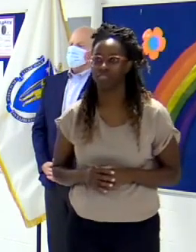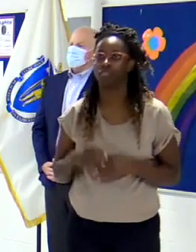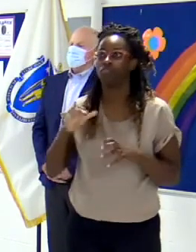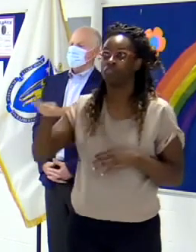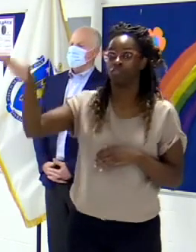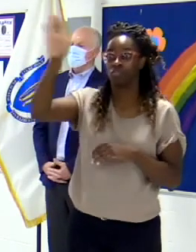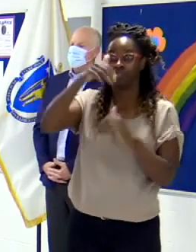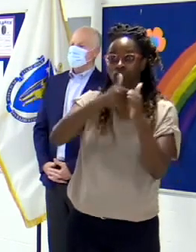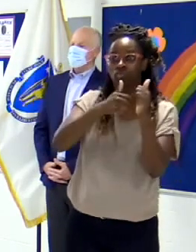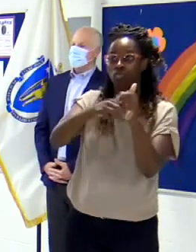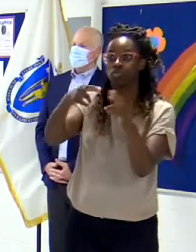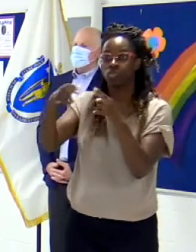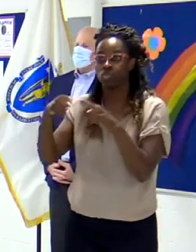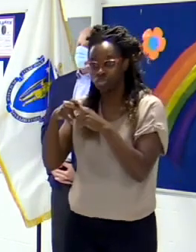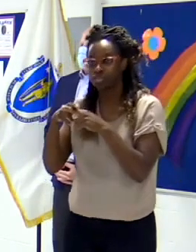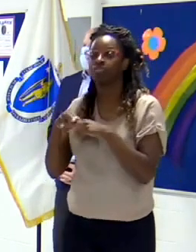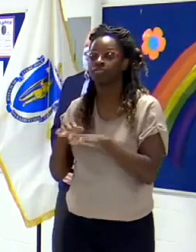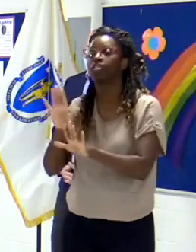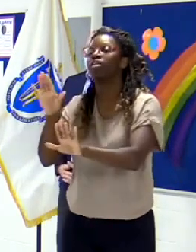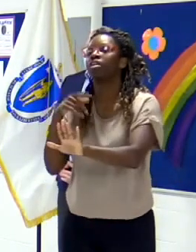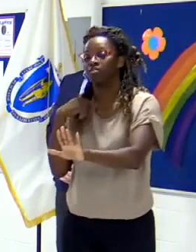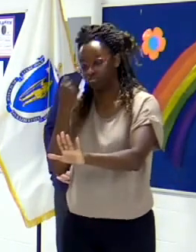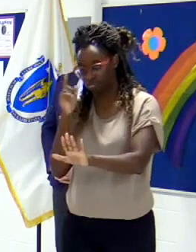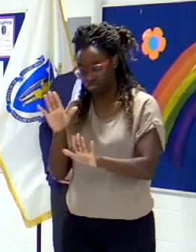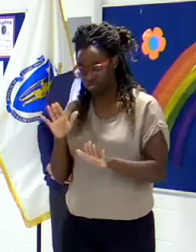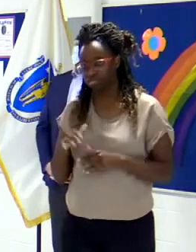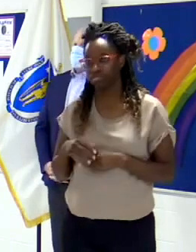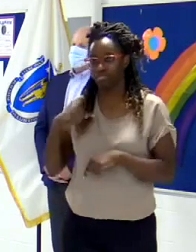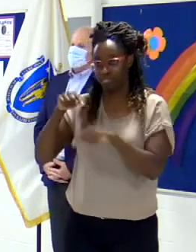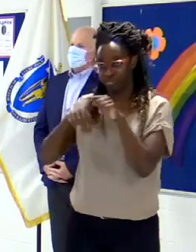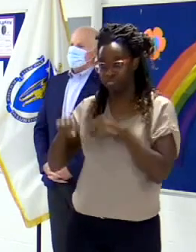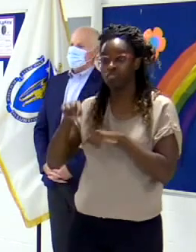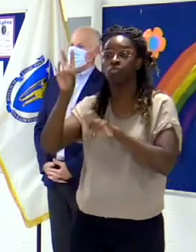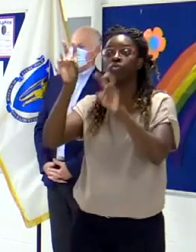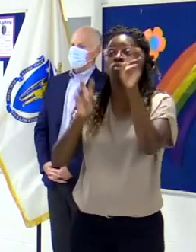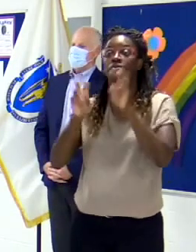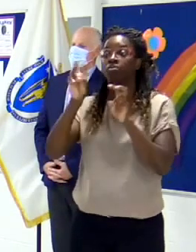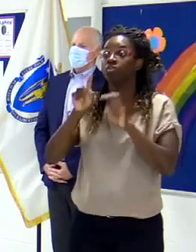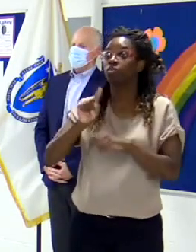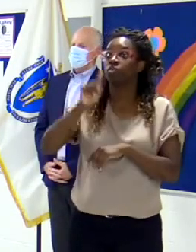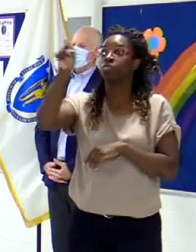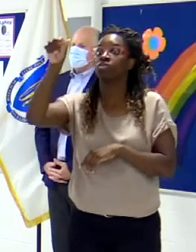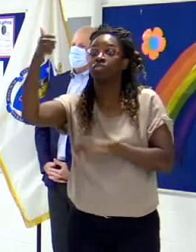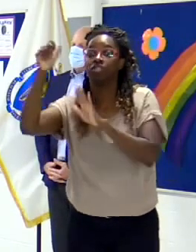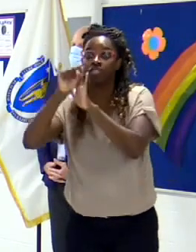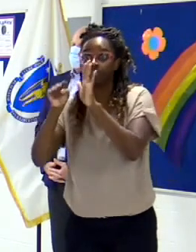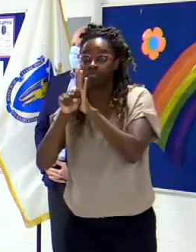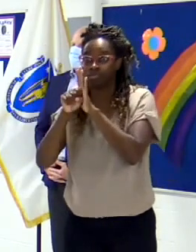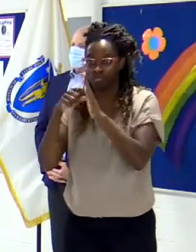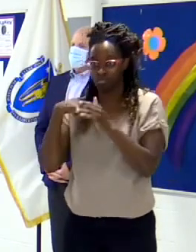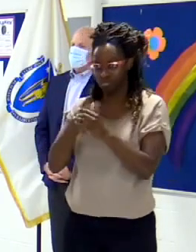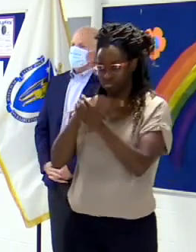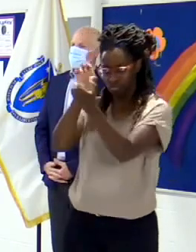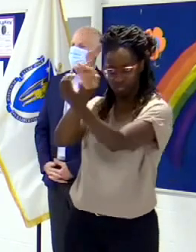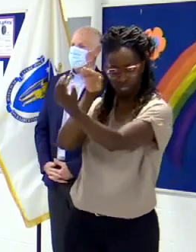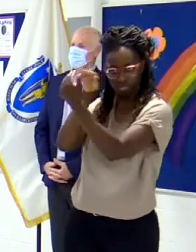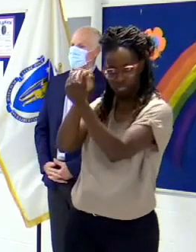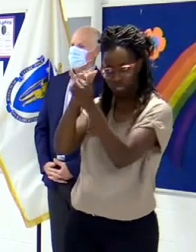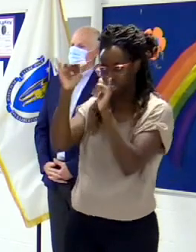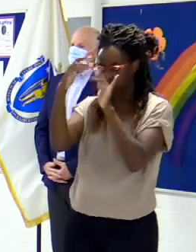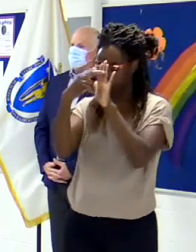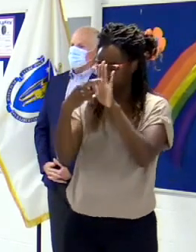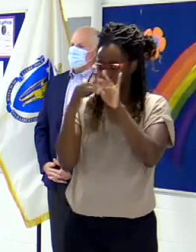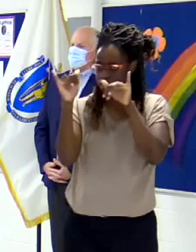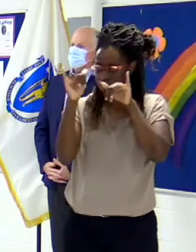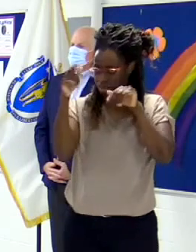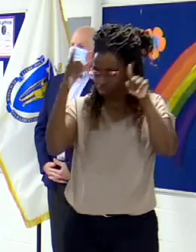because people are crossing state lines in this stuff on a pretty regular basis. We want everybody playing across the region with the same set of rules, the same